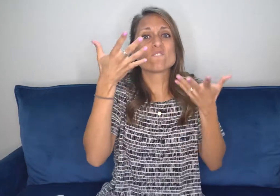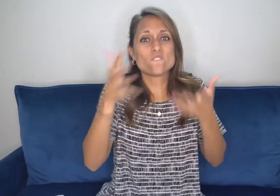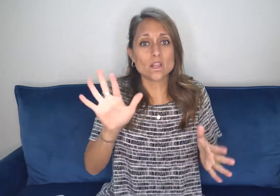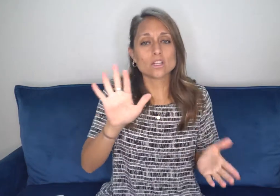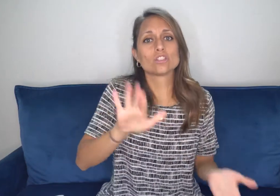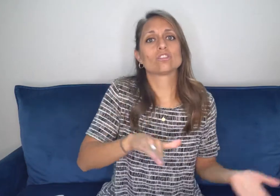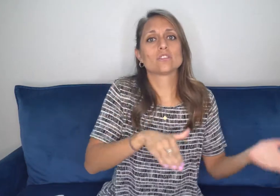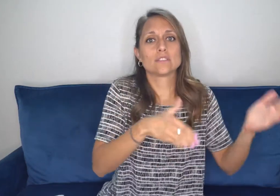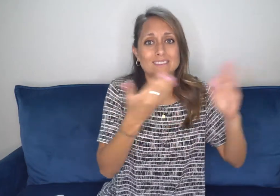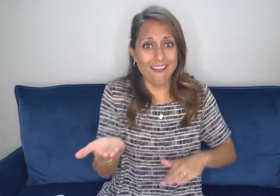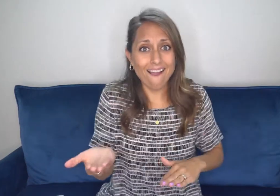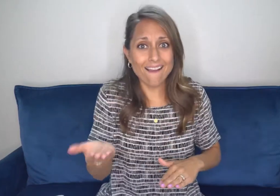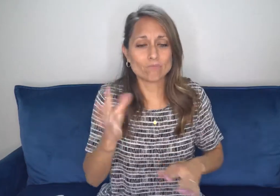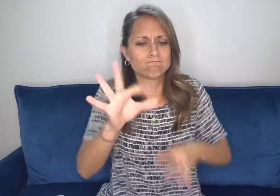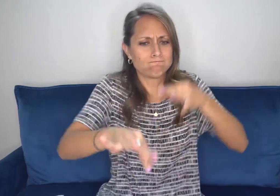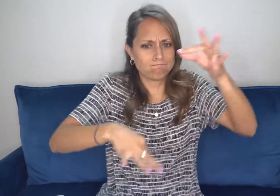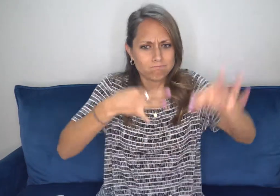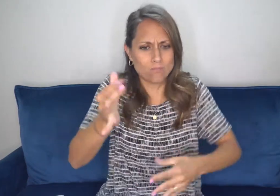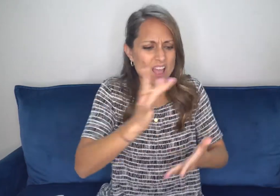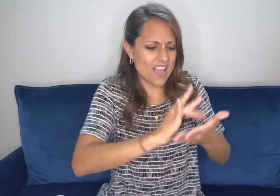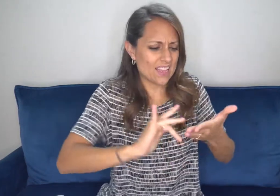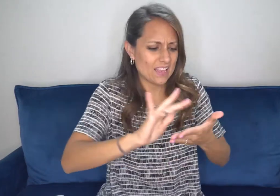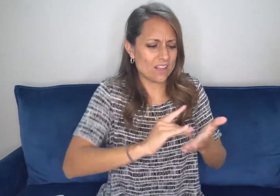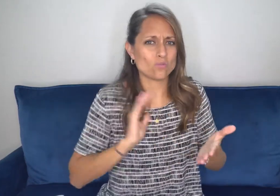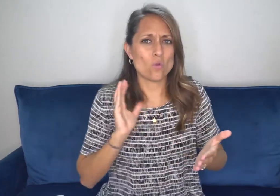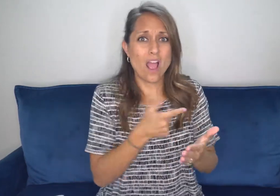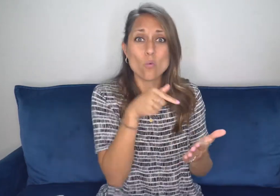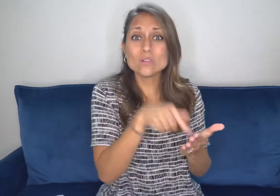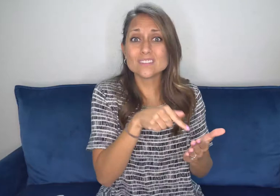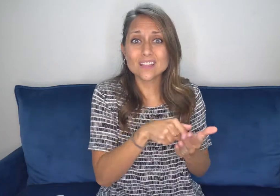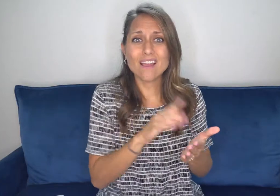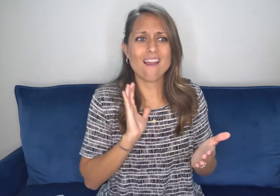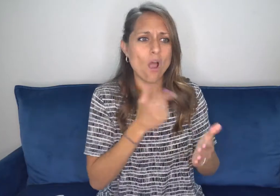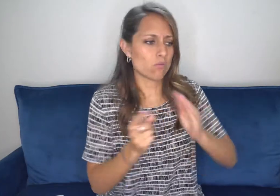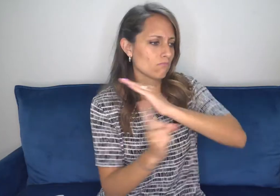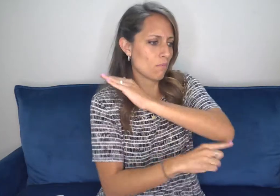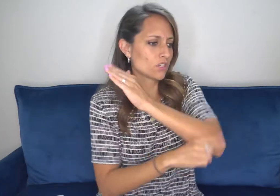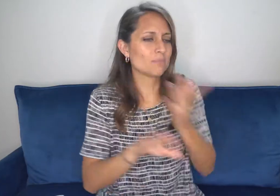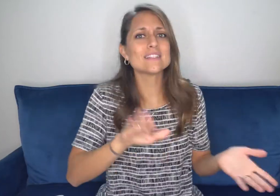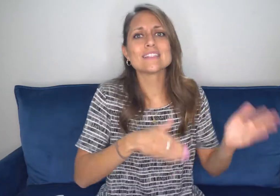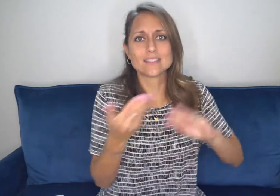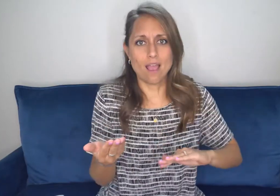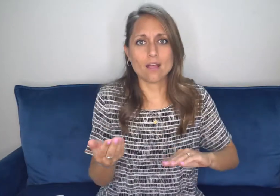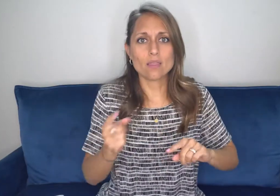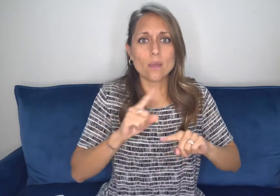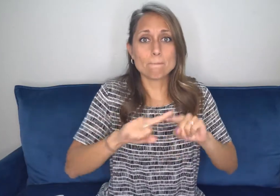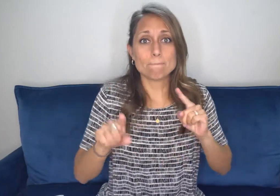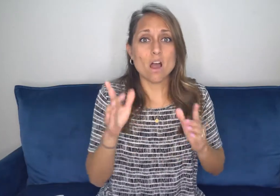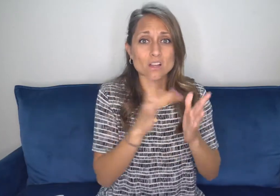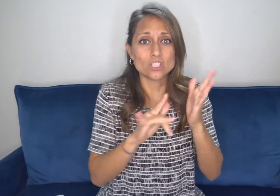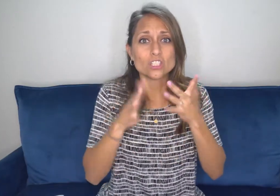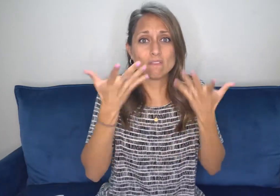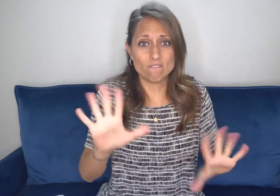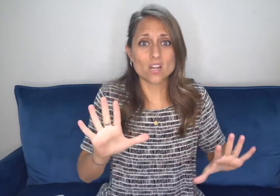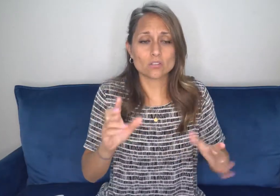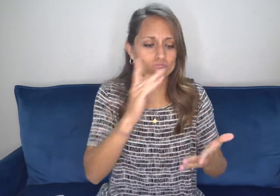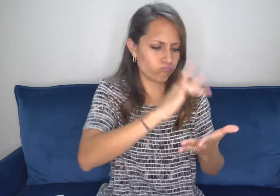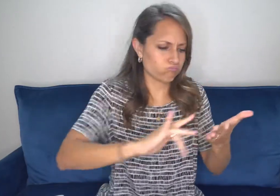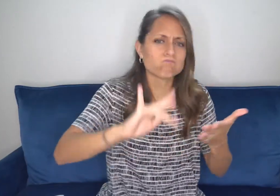was. And he died that death, taking on our punishment, taking on our sin. And he already paid